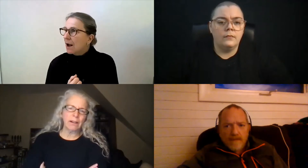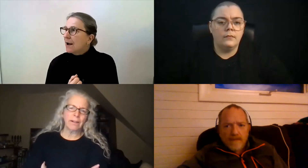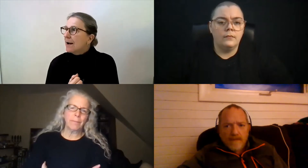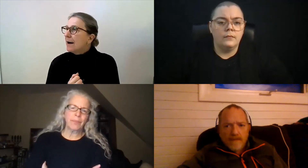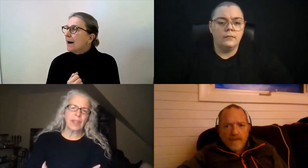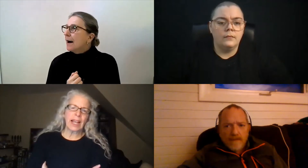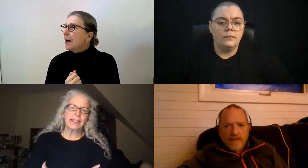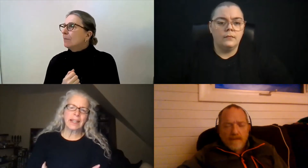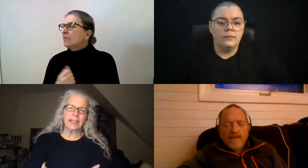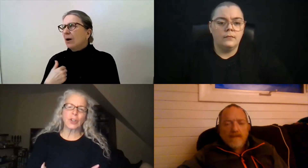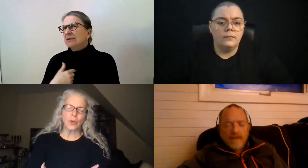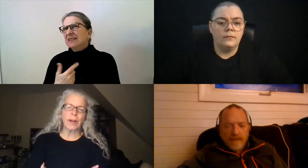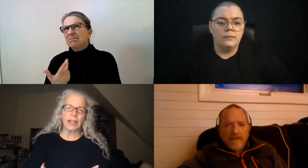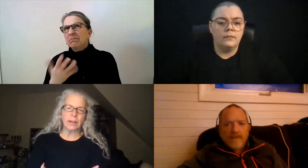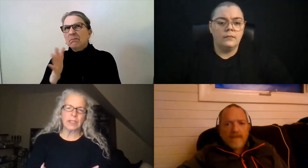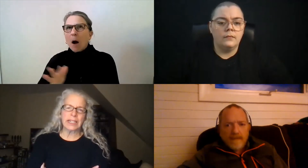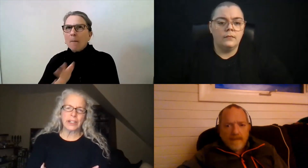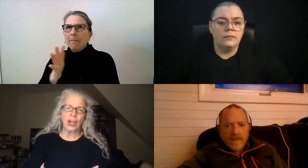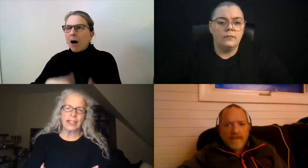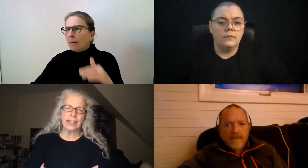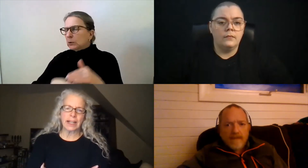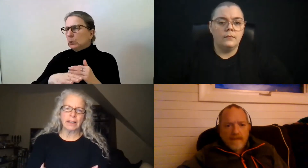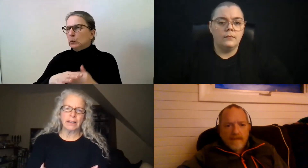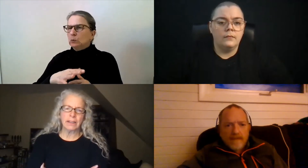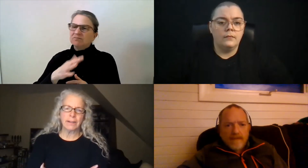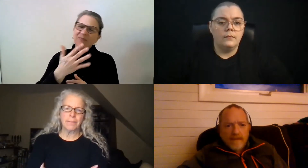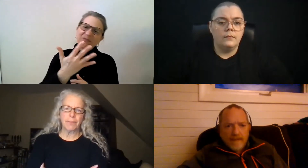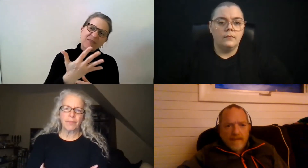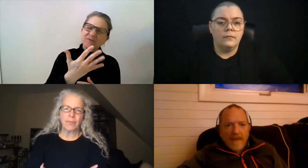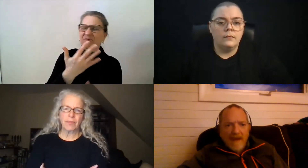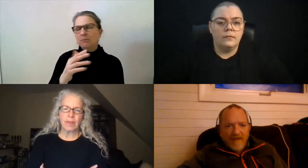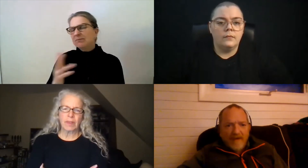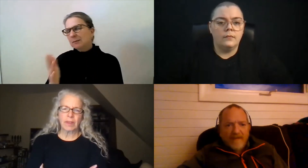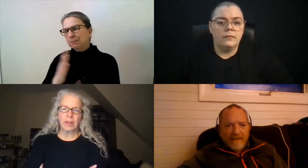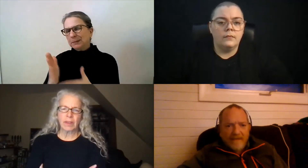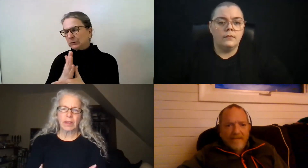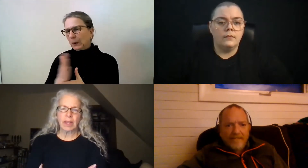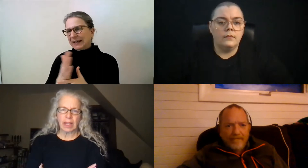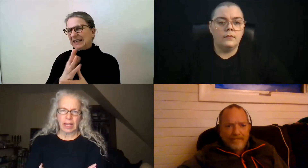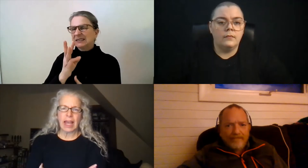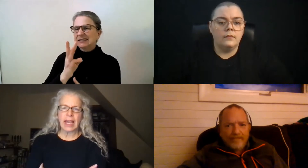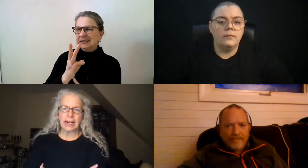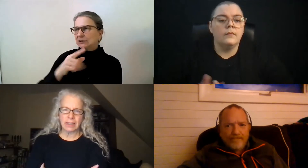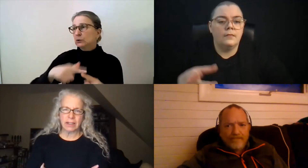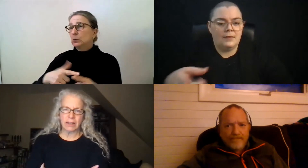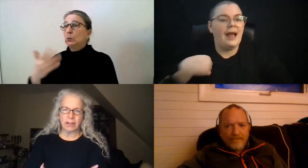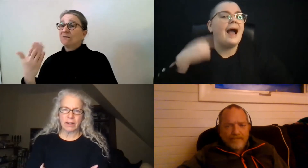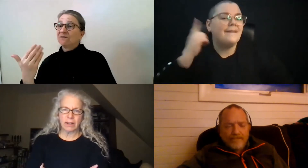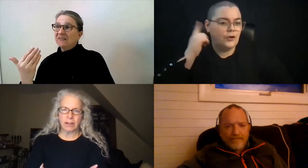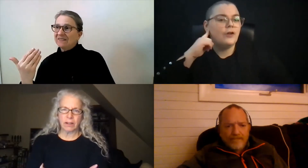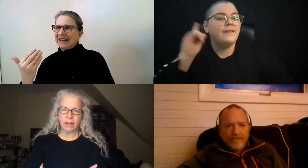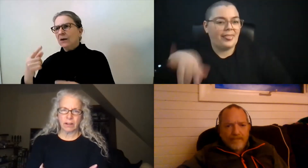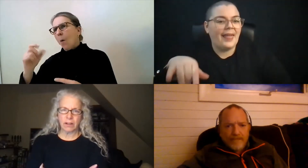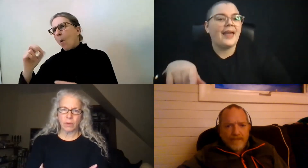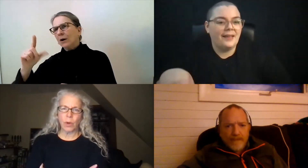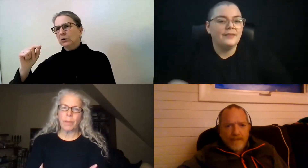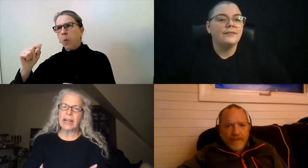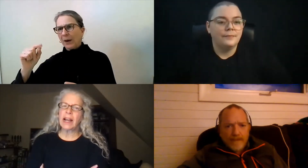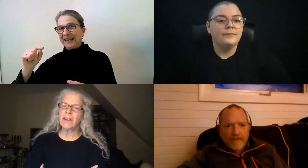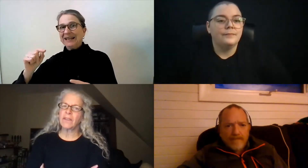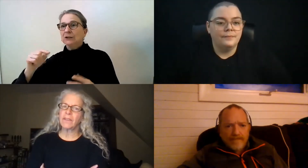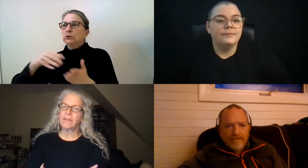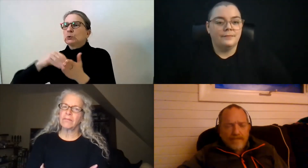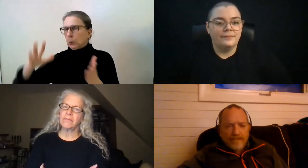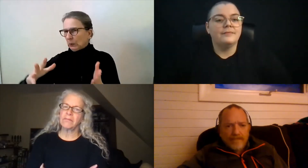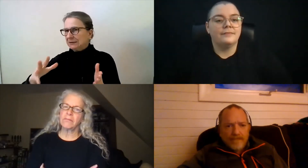ASL. It's a curriculum to teach ASL. I've heard of it. And we